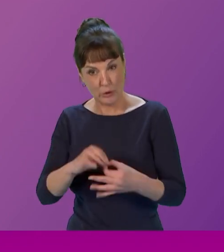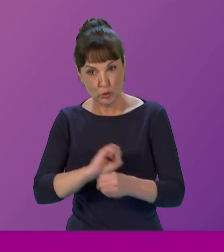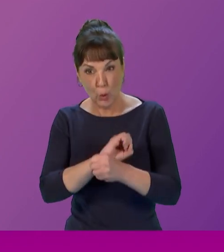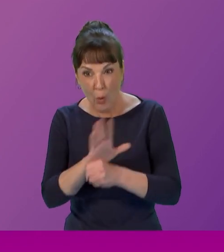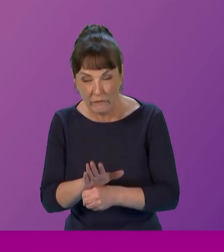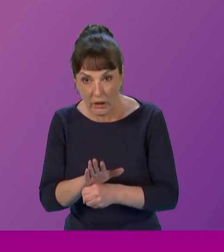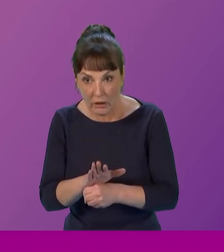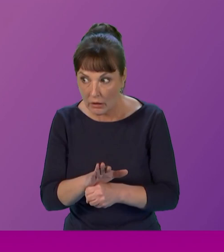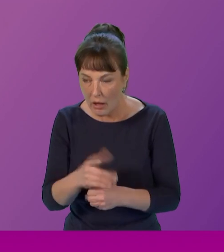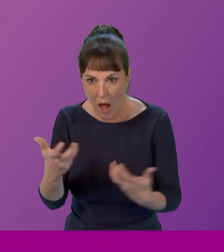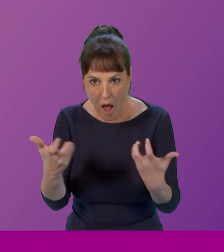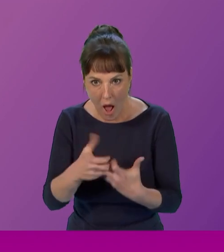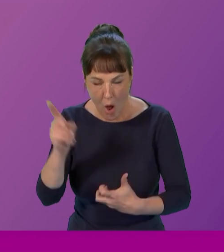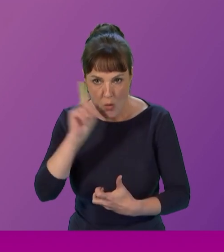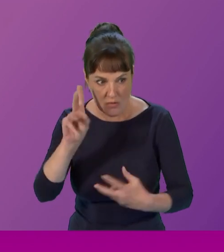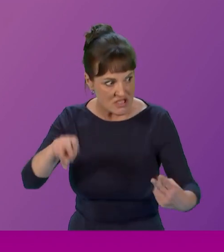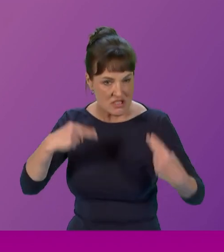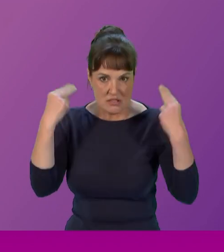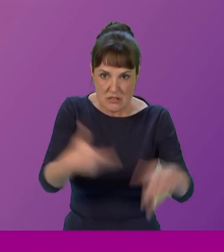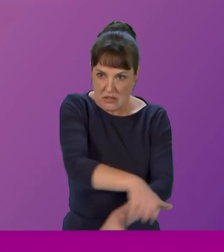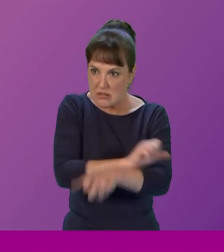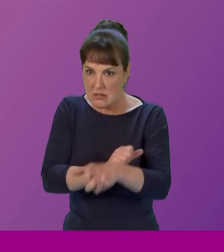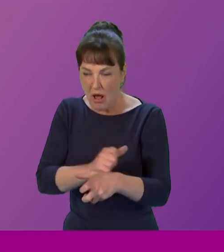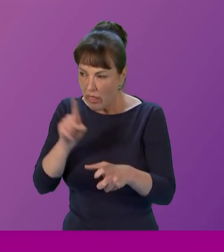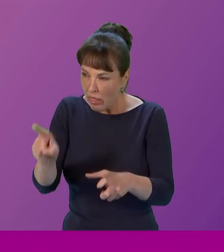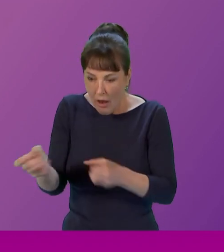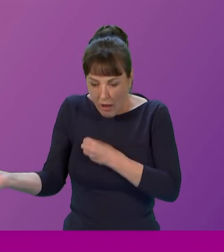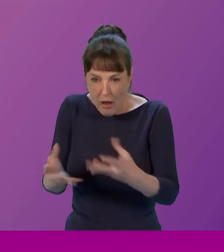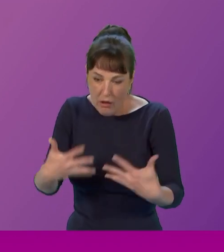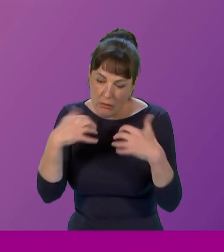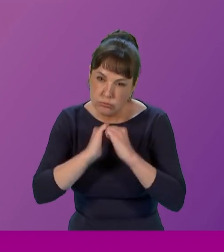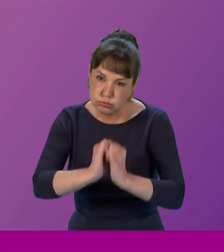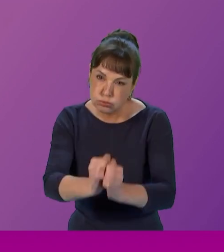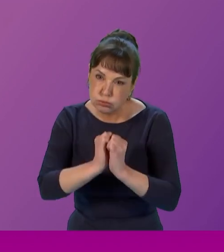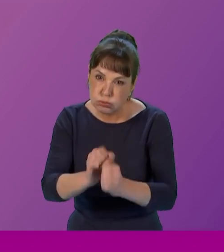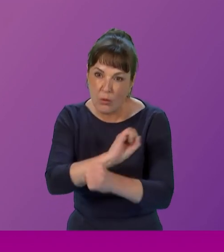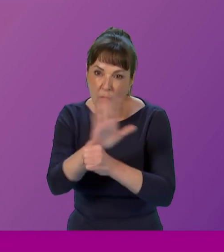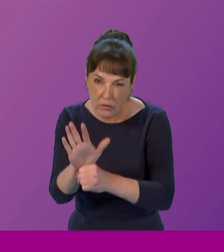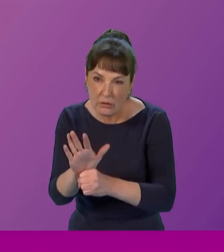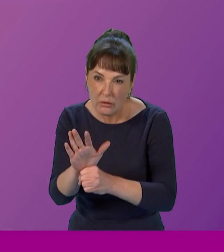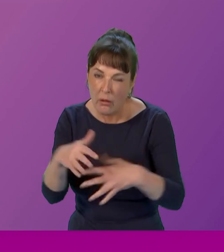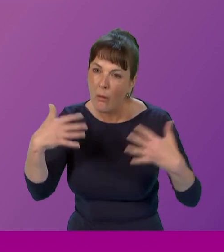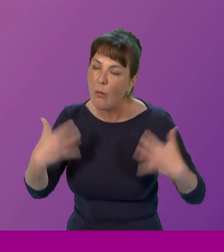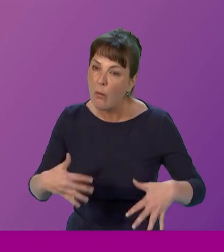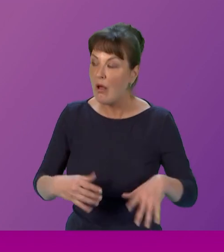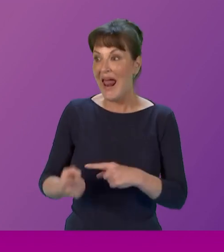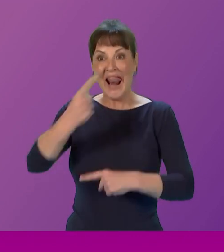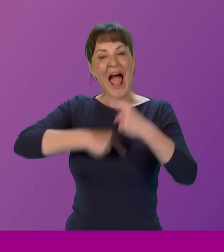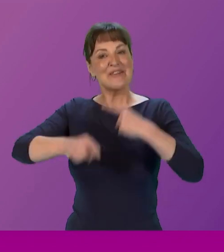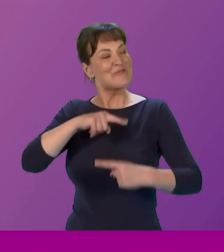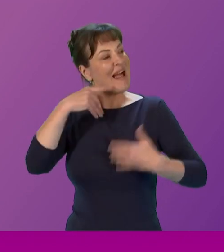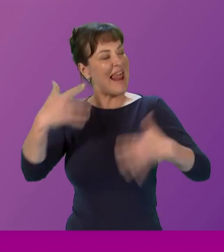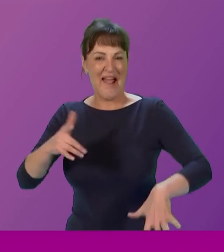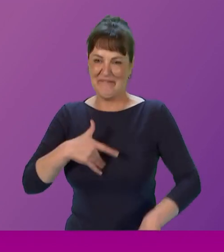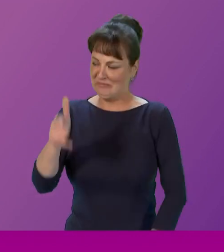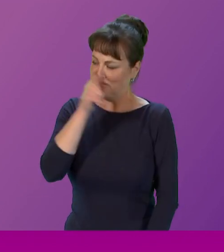valuable their contributions to society continue to be I remember leaving last year's event feeling lucky I felt lucky to be a woman